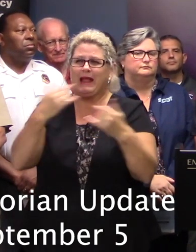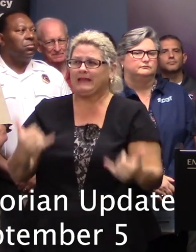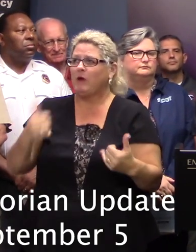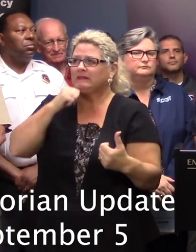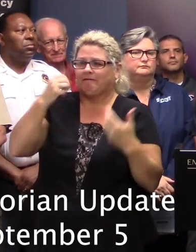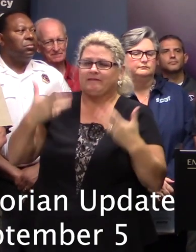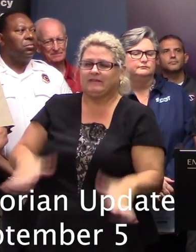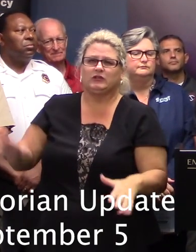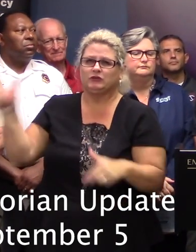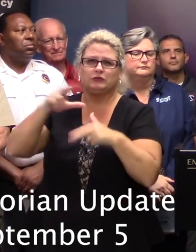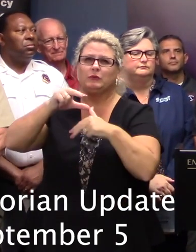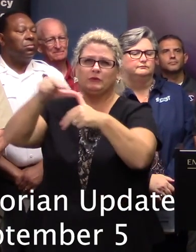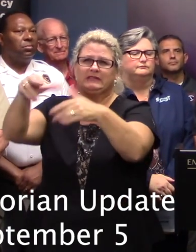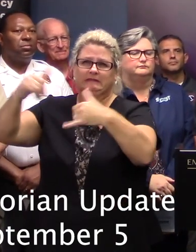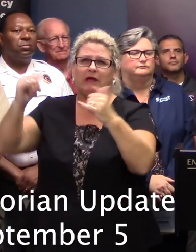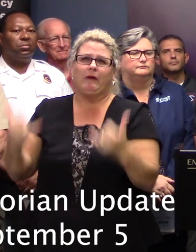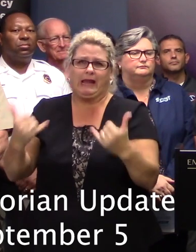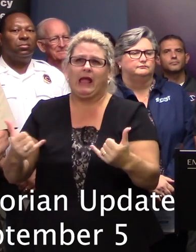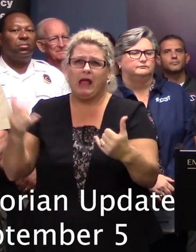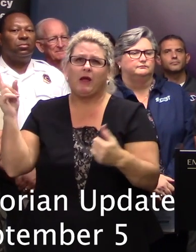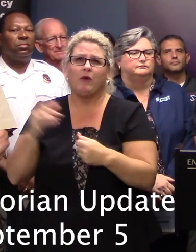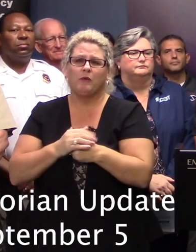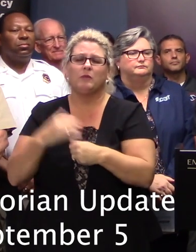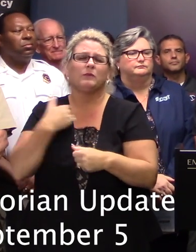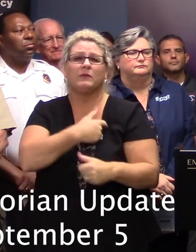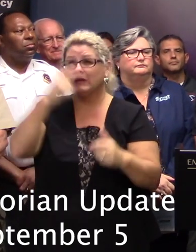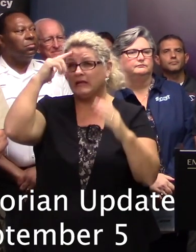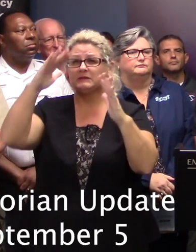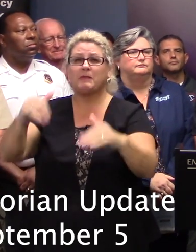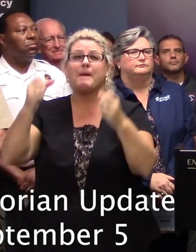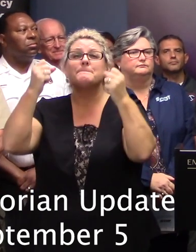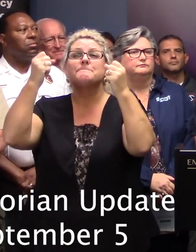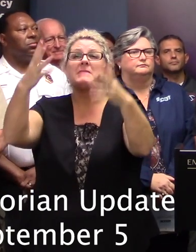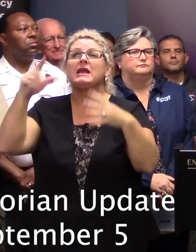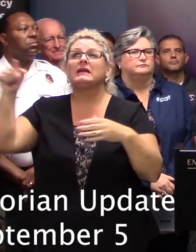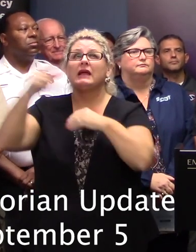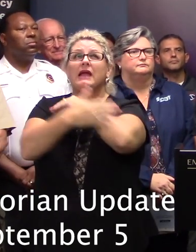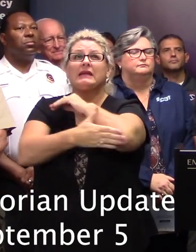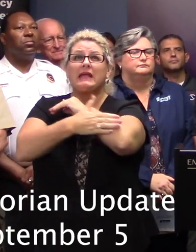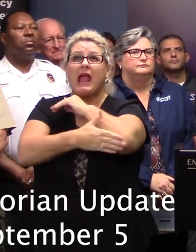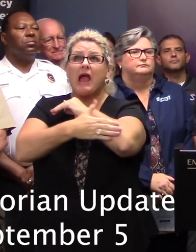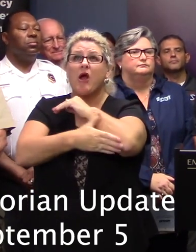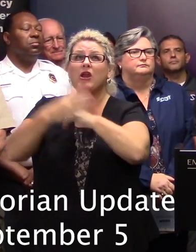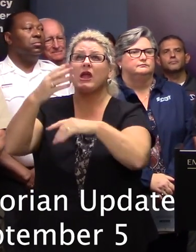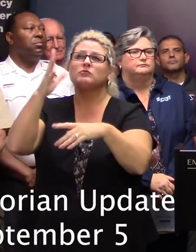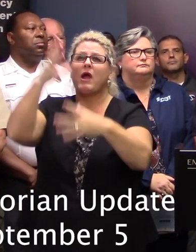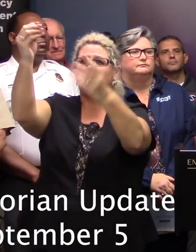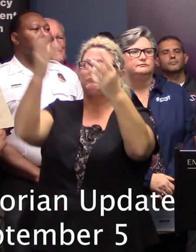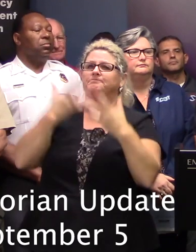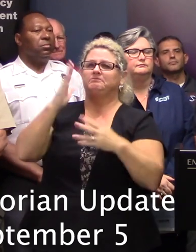process. The storm is still ongoing, and we expect many of the counties to be able to field their damage assessment teams sometime tomorrow.